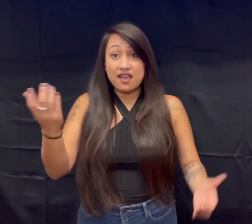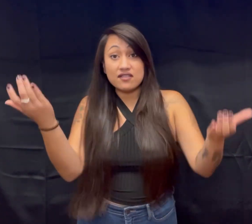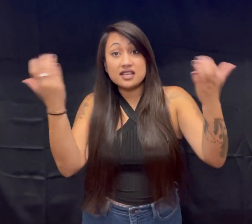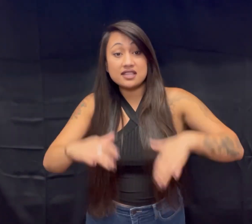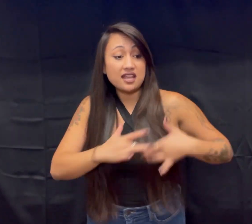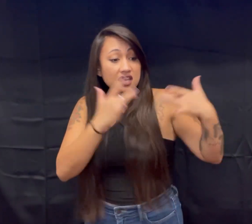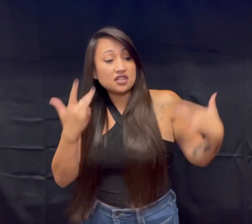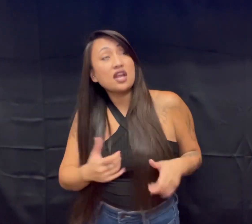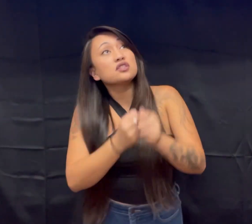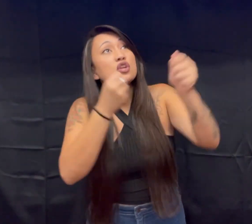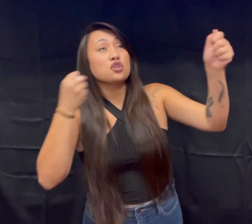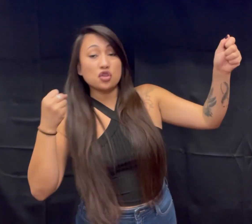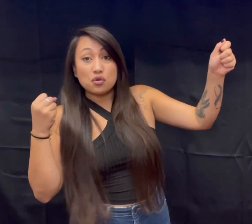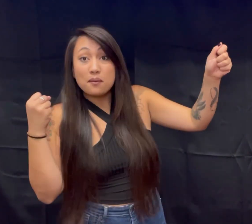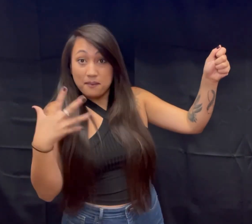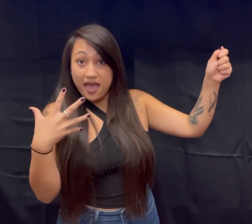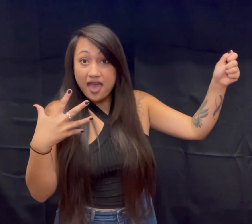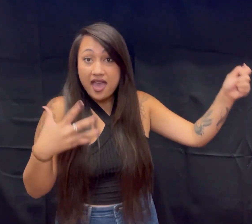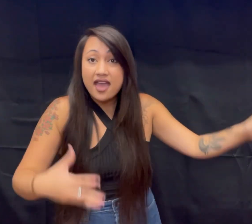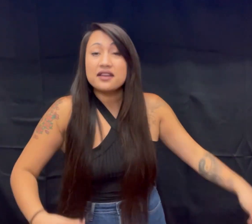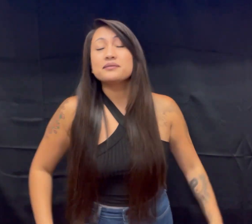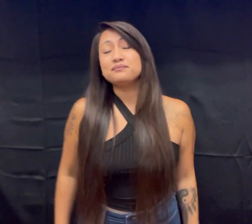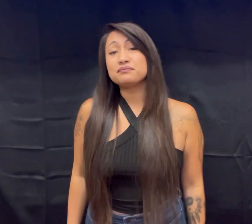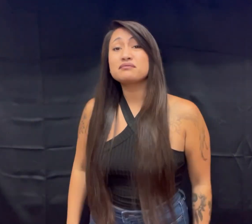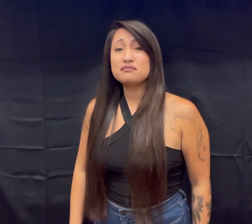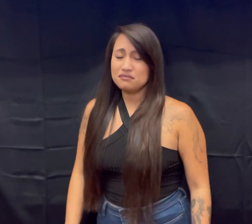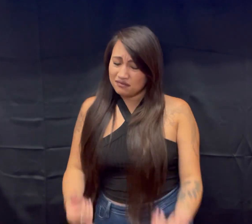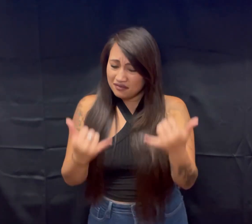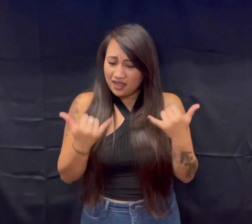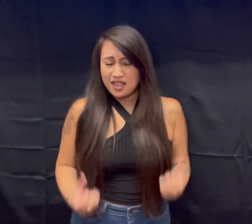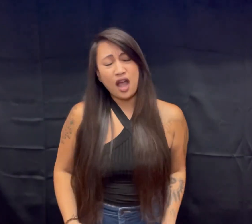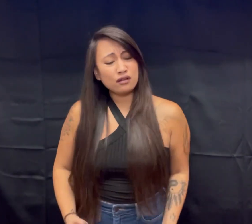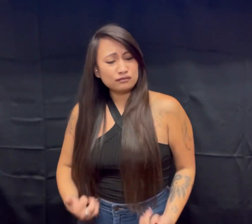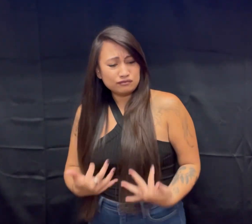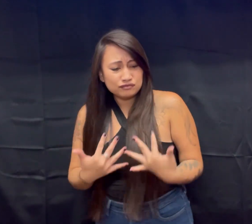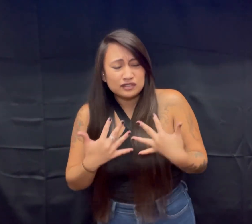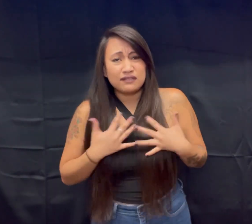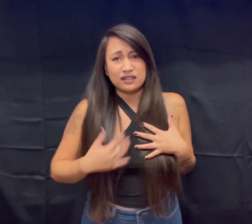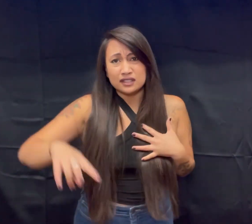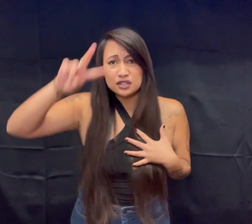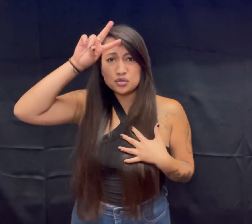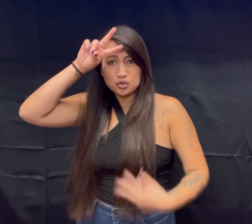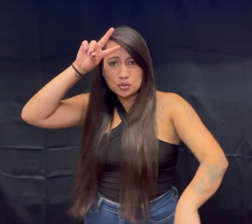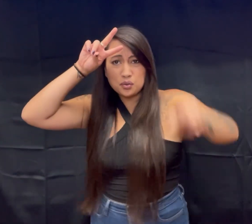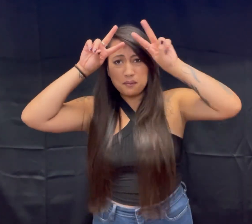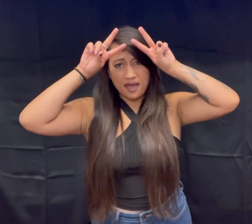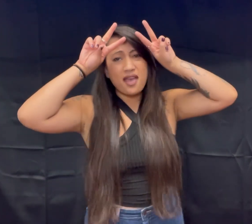gave a second chance to Cupid But now I'm left here feeling stupid